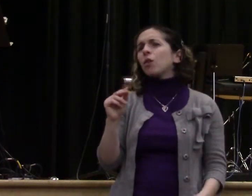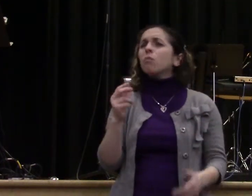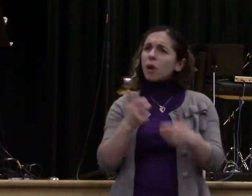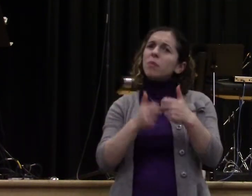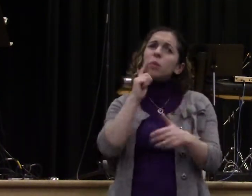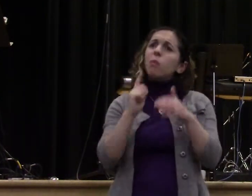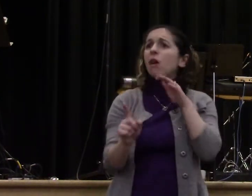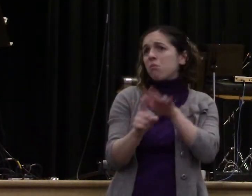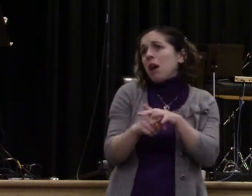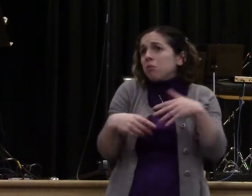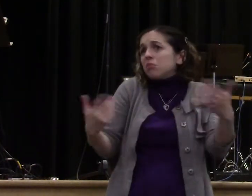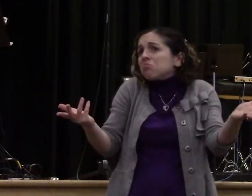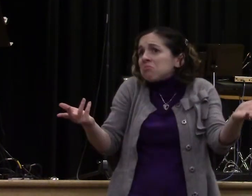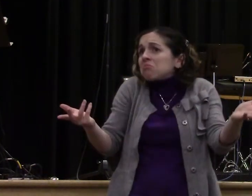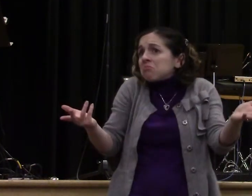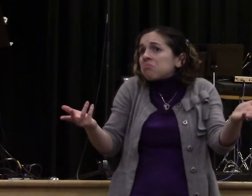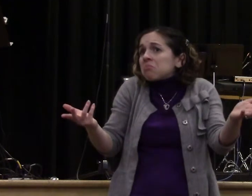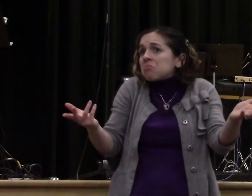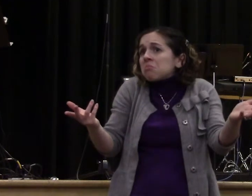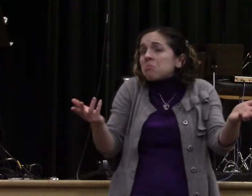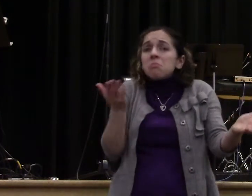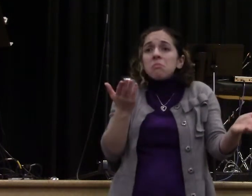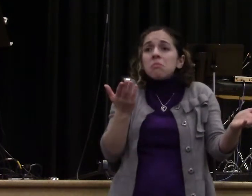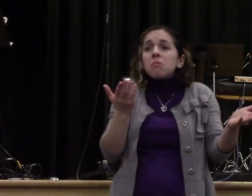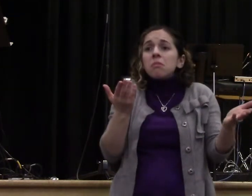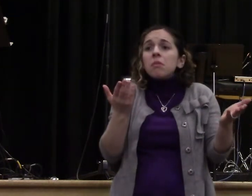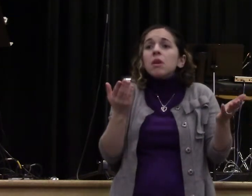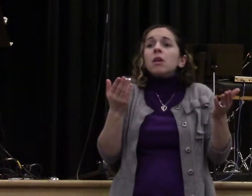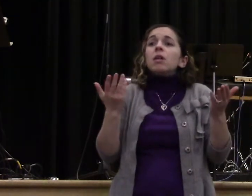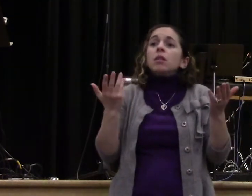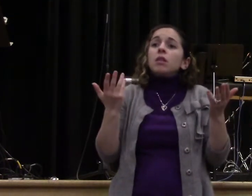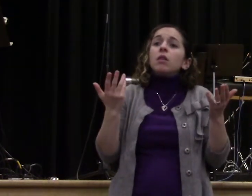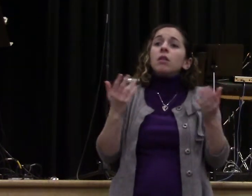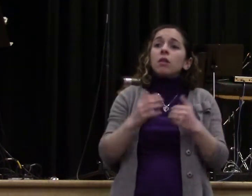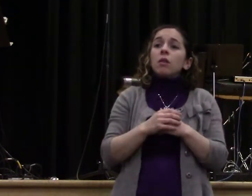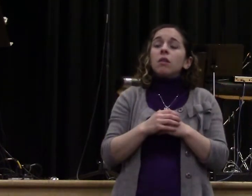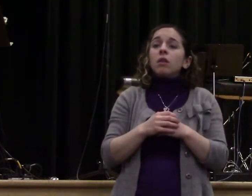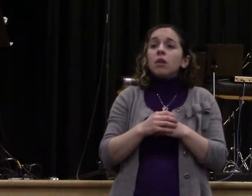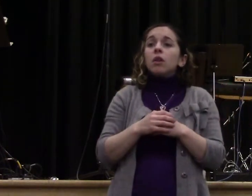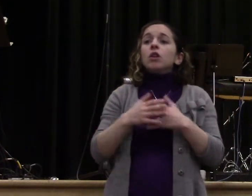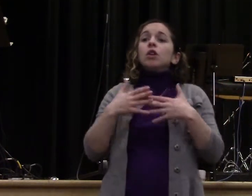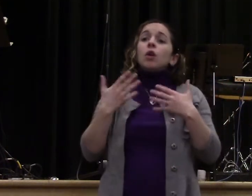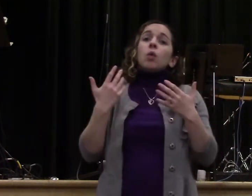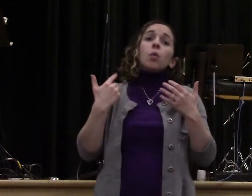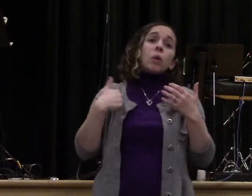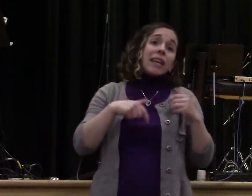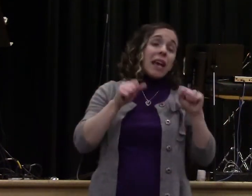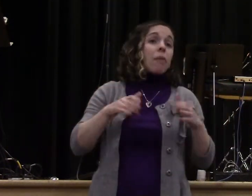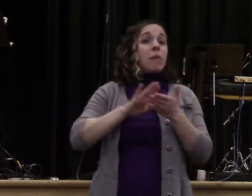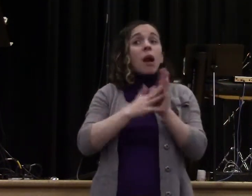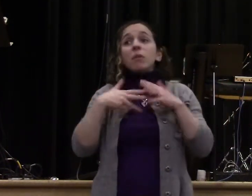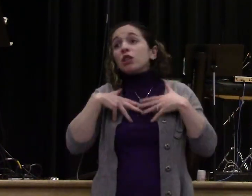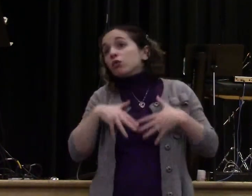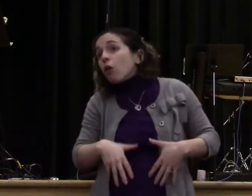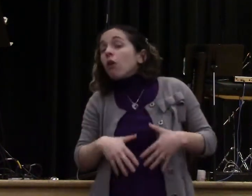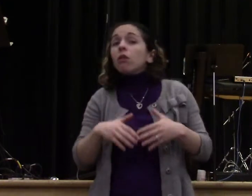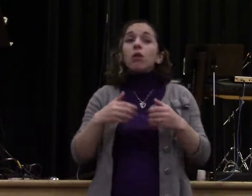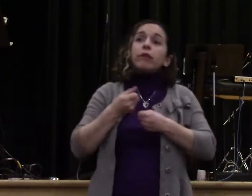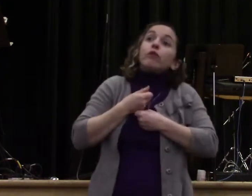from the beginning to end is to live in community. Hallelujah. And that is why the enemy is so determined to destroy